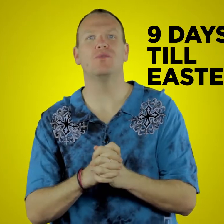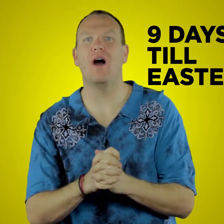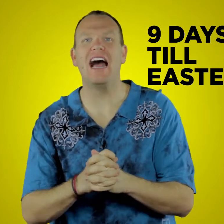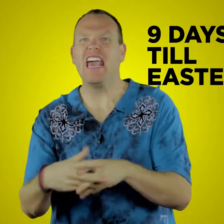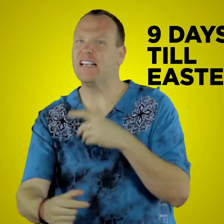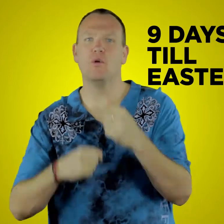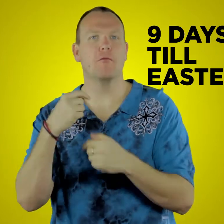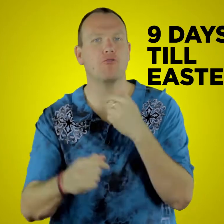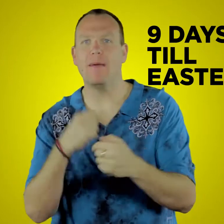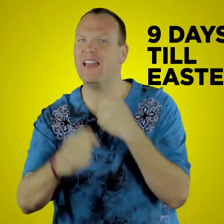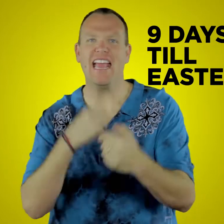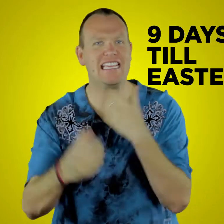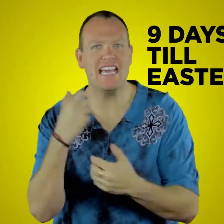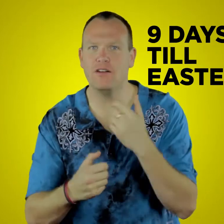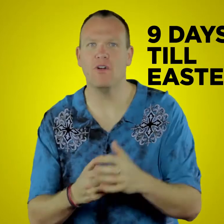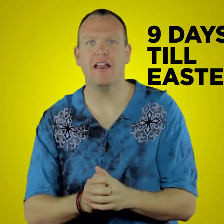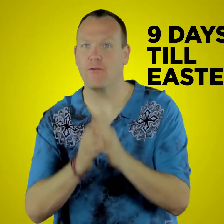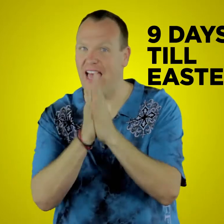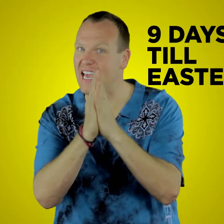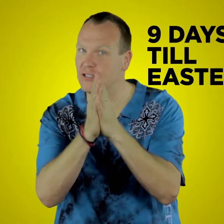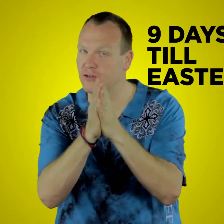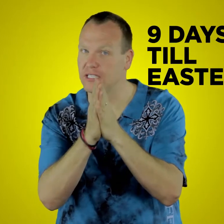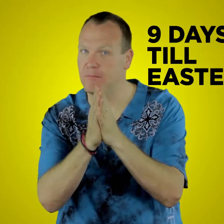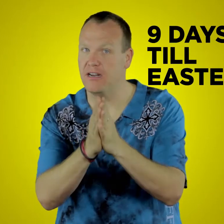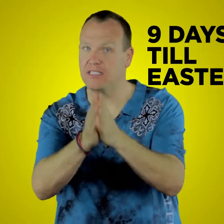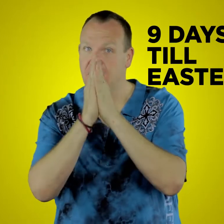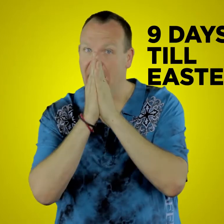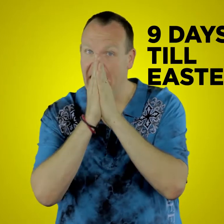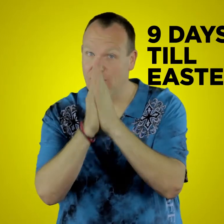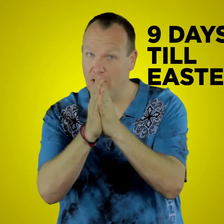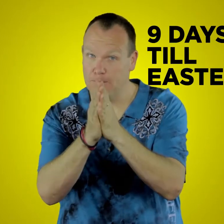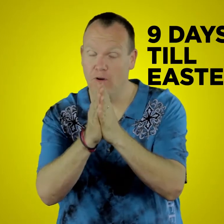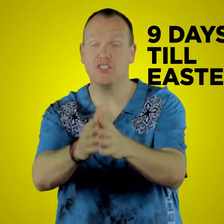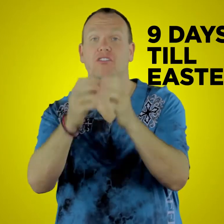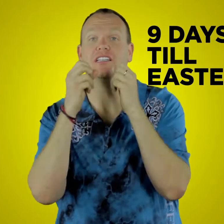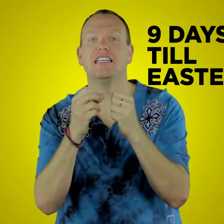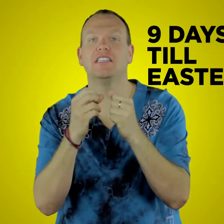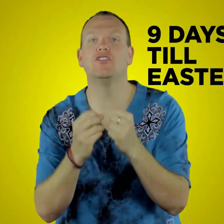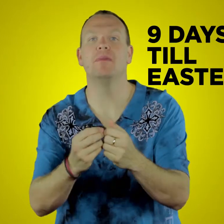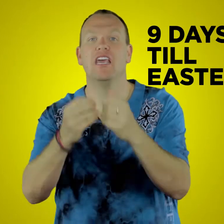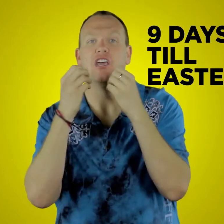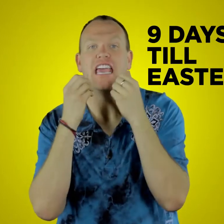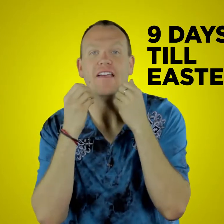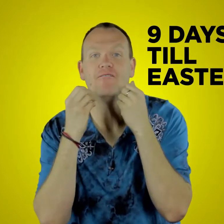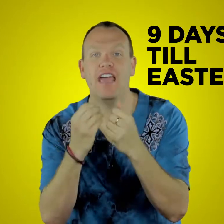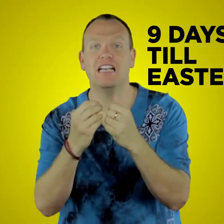why is we are prepping and getting ready for that Easter experience at Grace Point Church. Listen to me. Invest